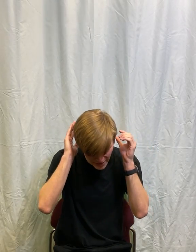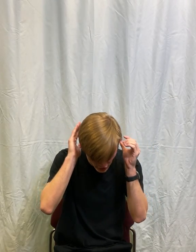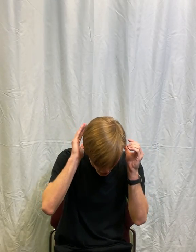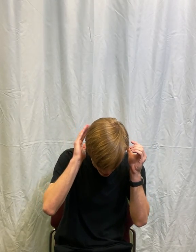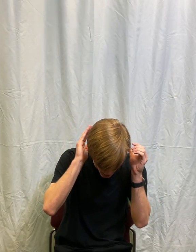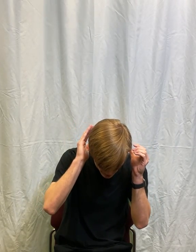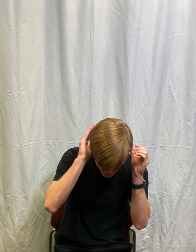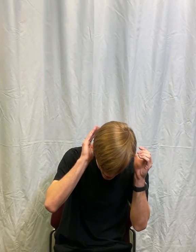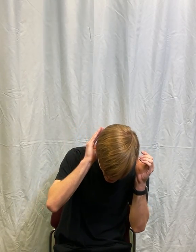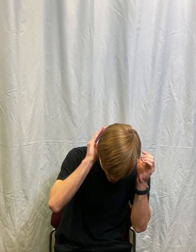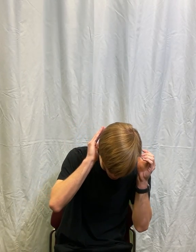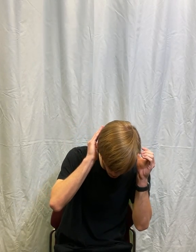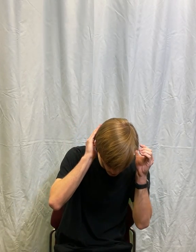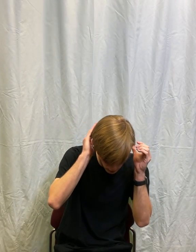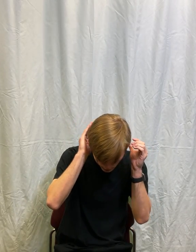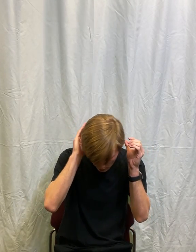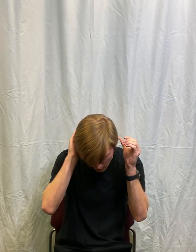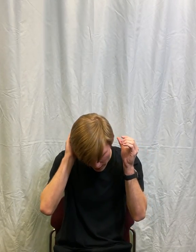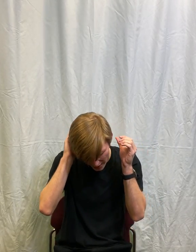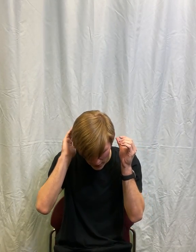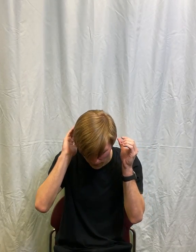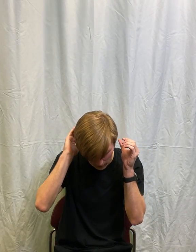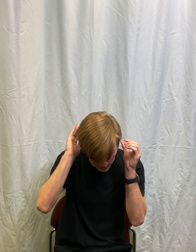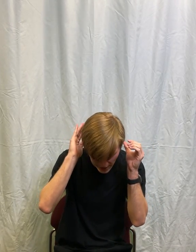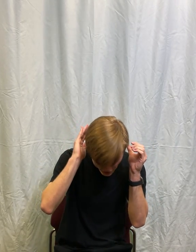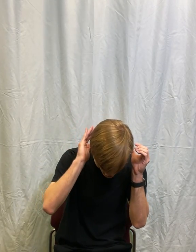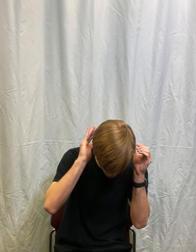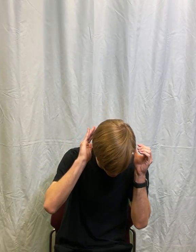didn't turn on my radio. It's the next door.